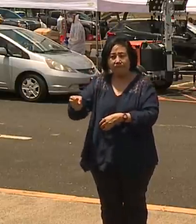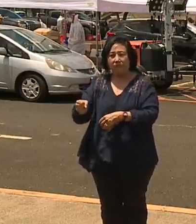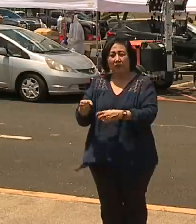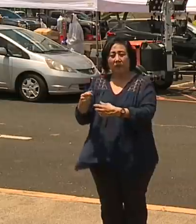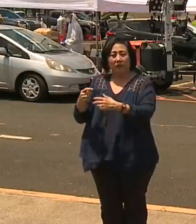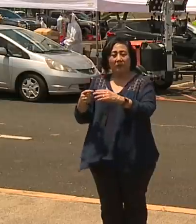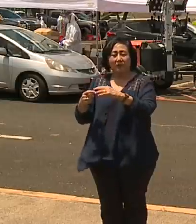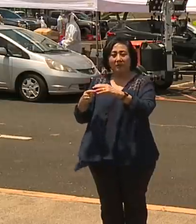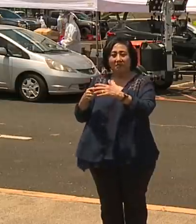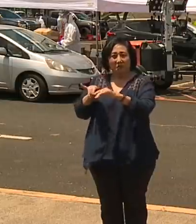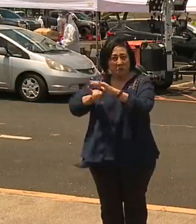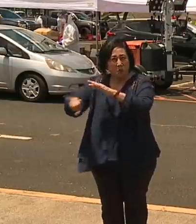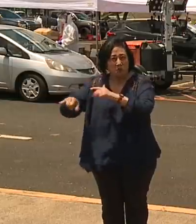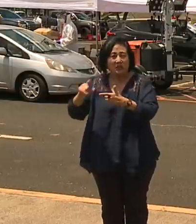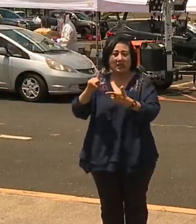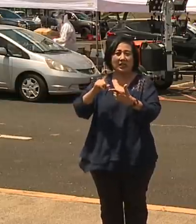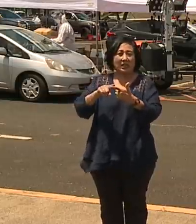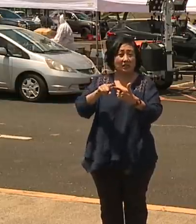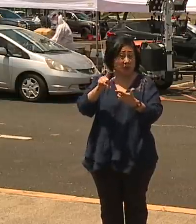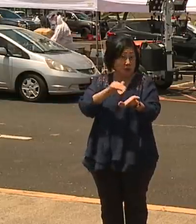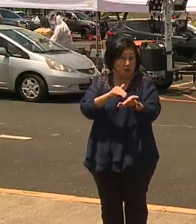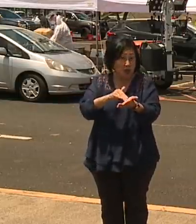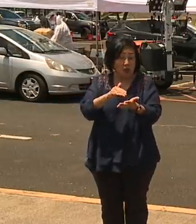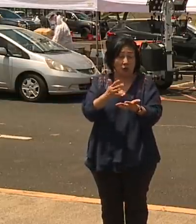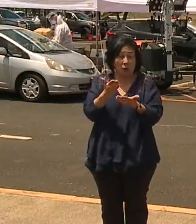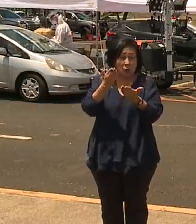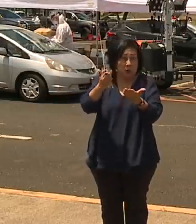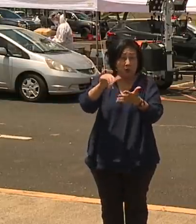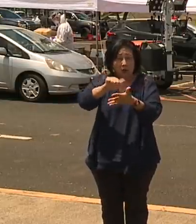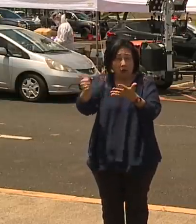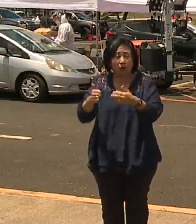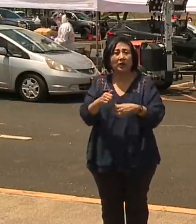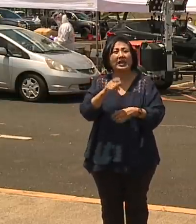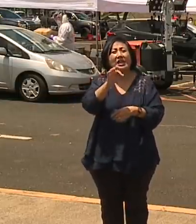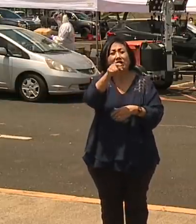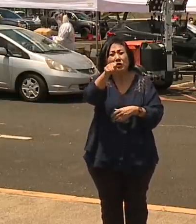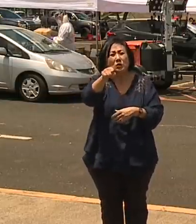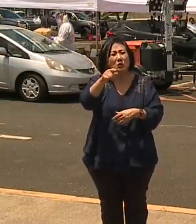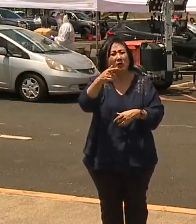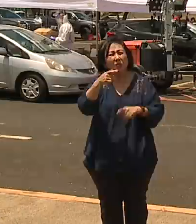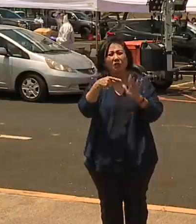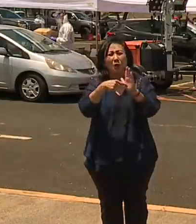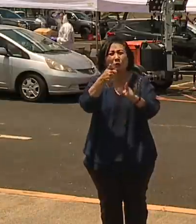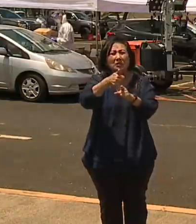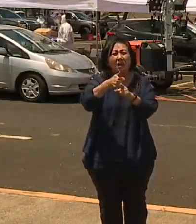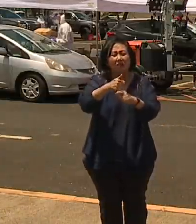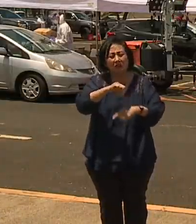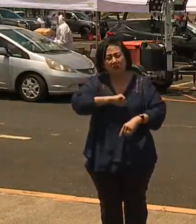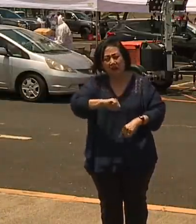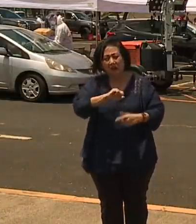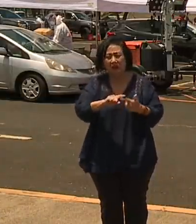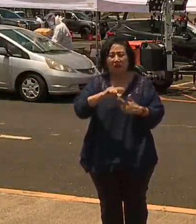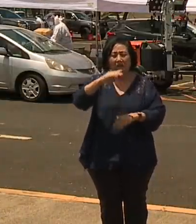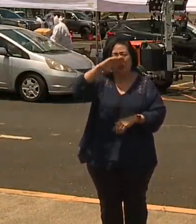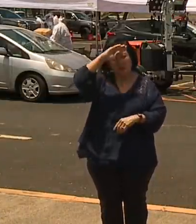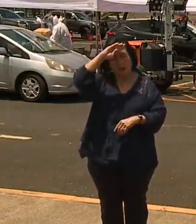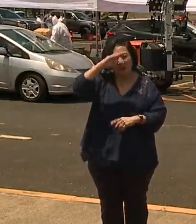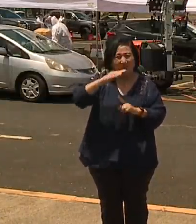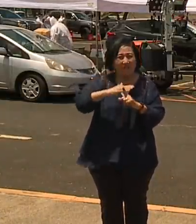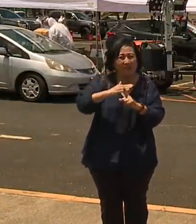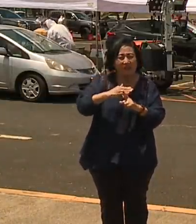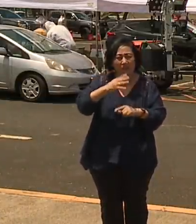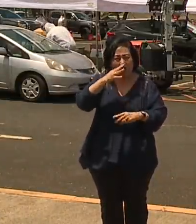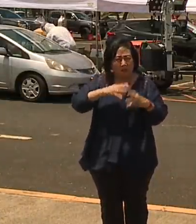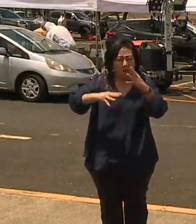is warranted, then your health care provider will recommend that. If you're someone who has symptoms, a cough, a fever, a runny nose,